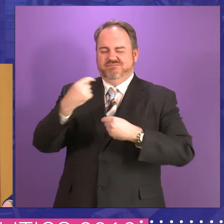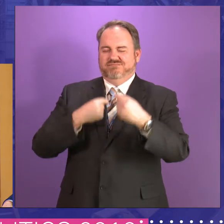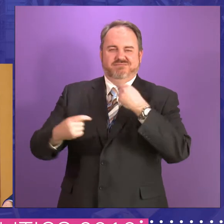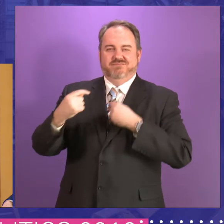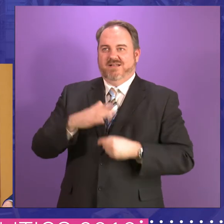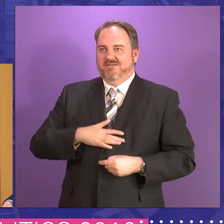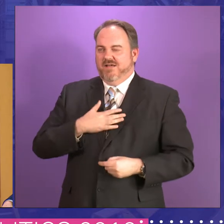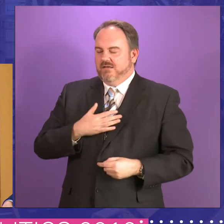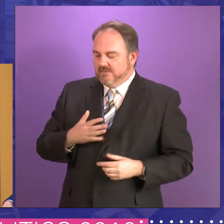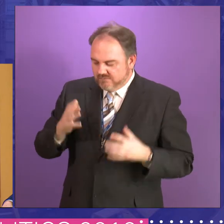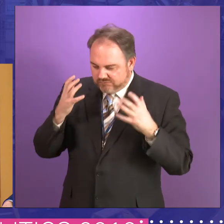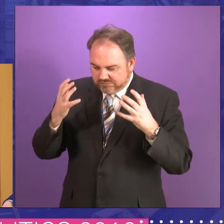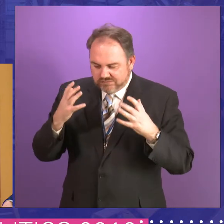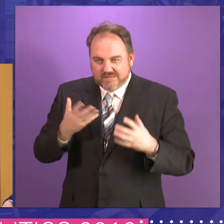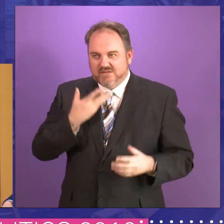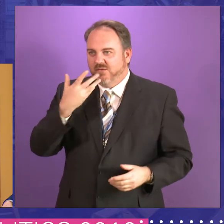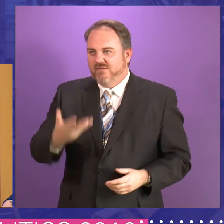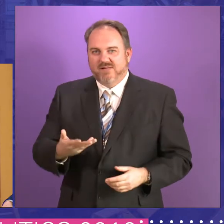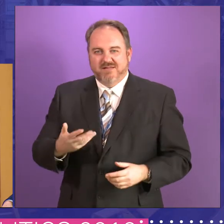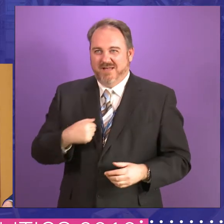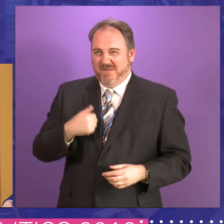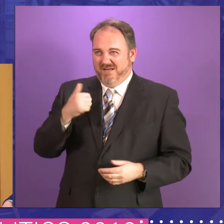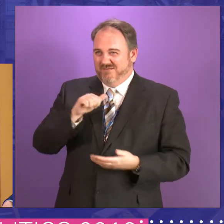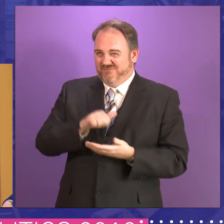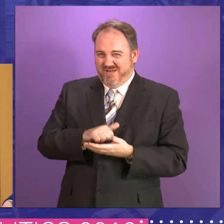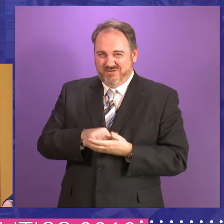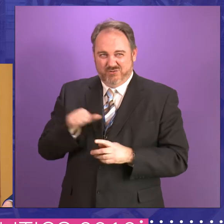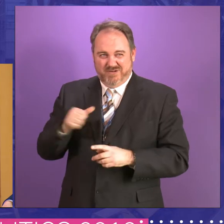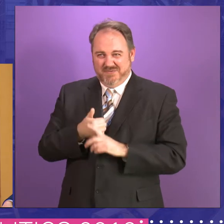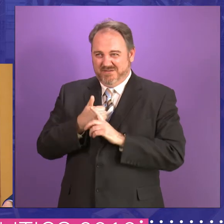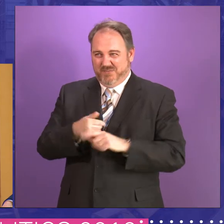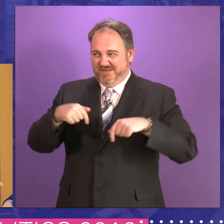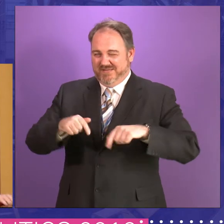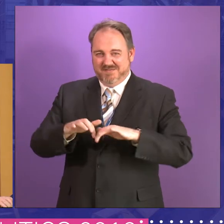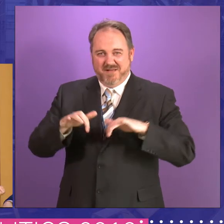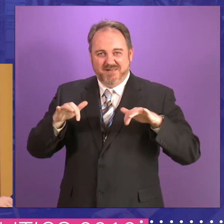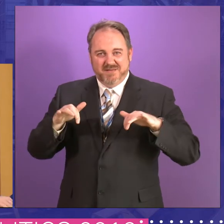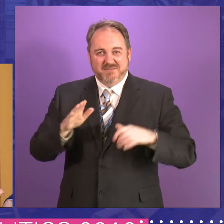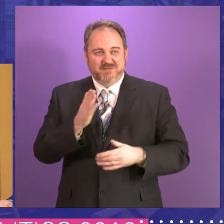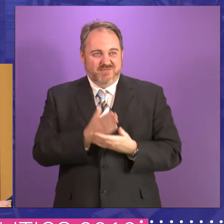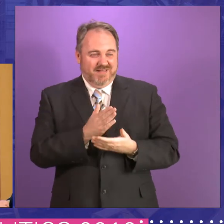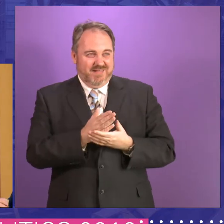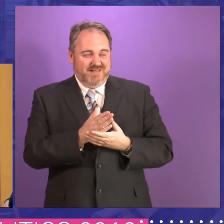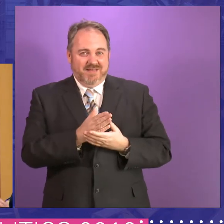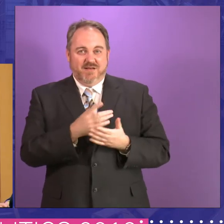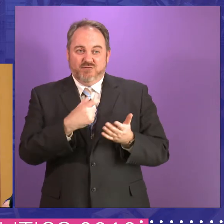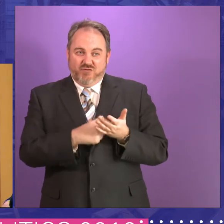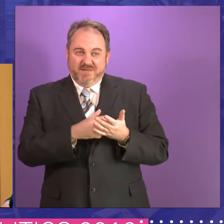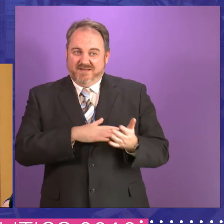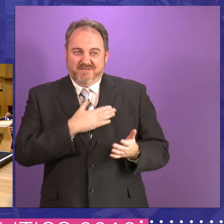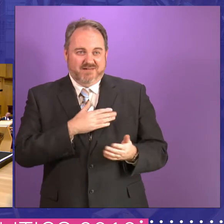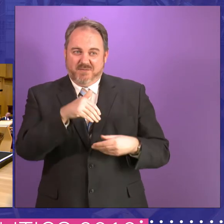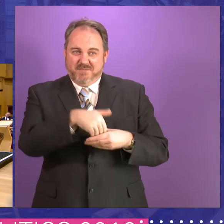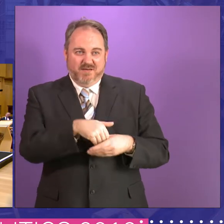golly, is this politics? And am I really wise to be standing for this Parliament? And, you know, Robin, I may not have been in your party, but I do